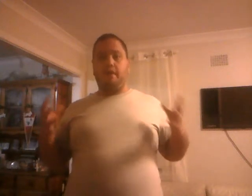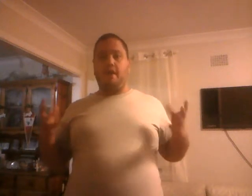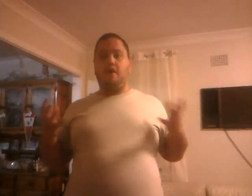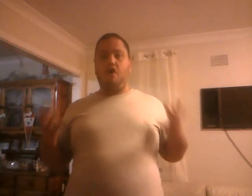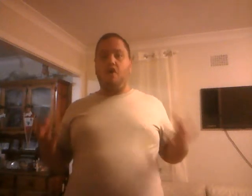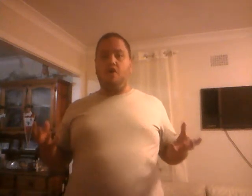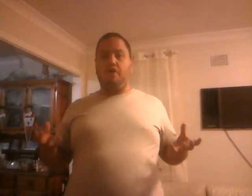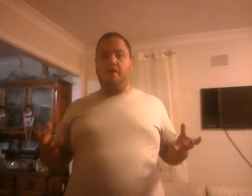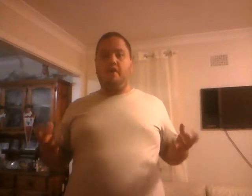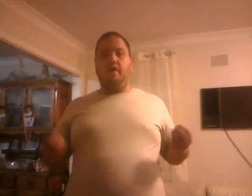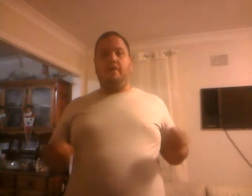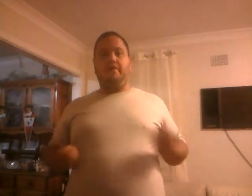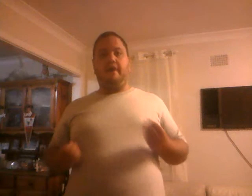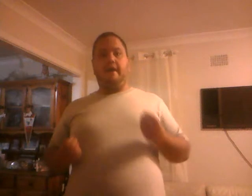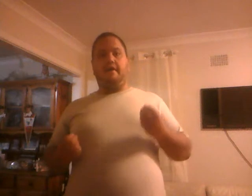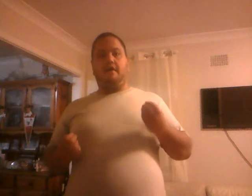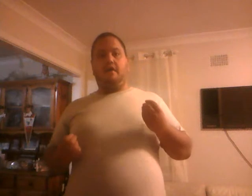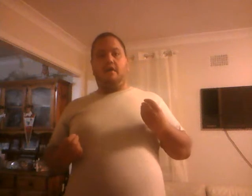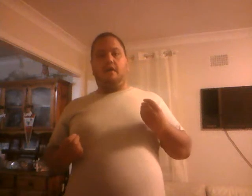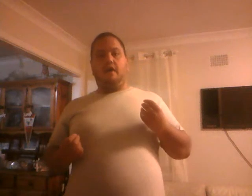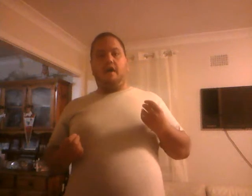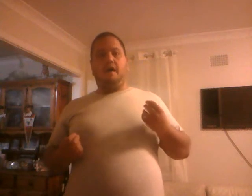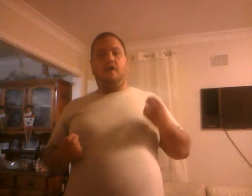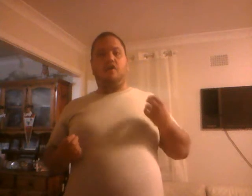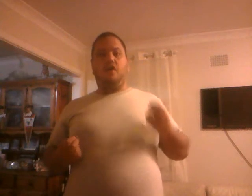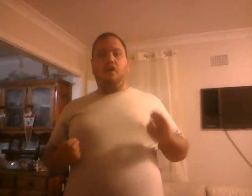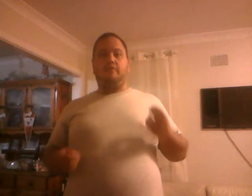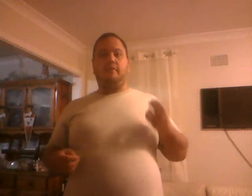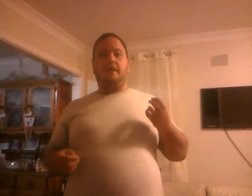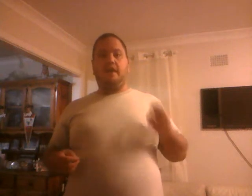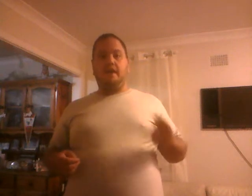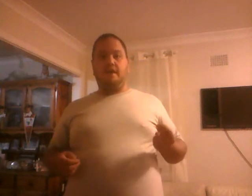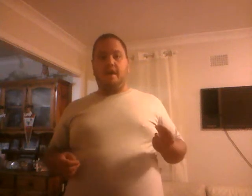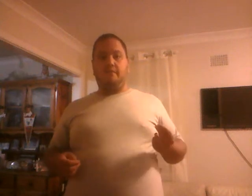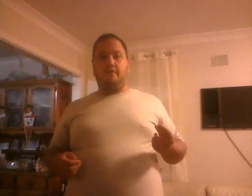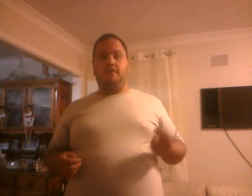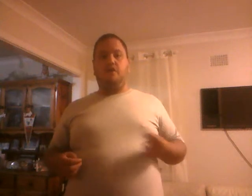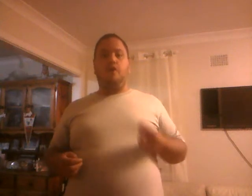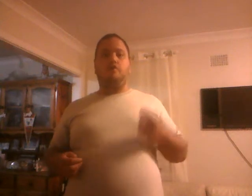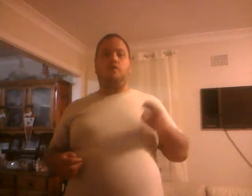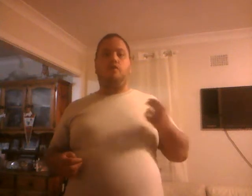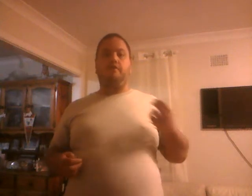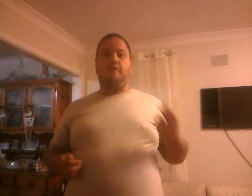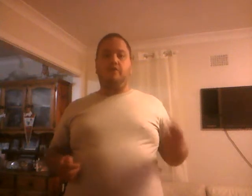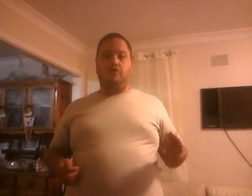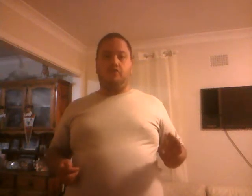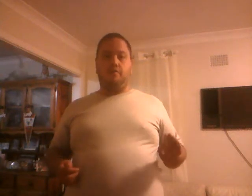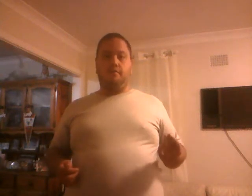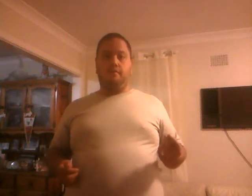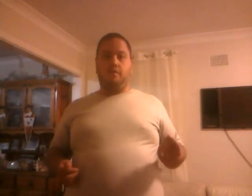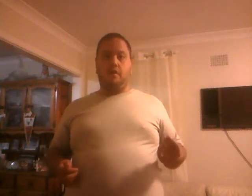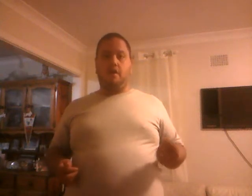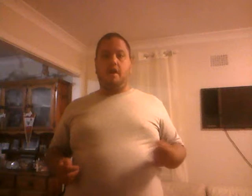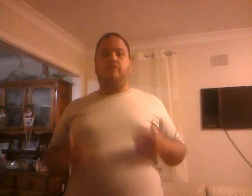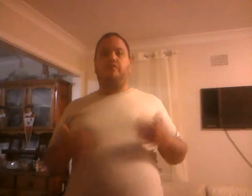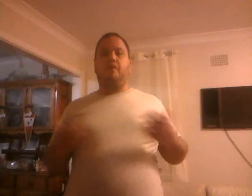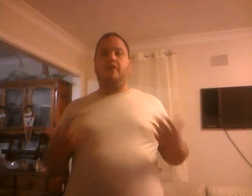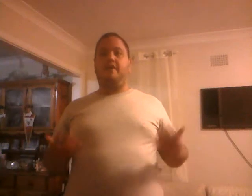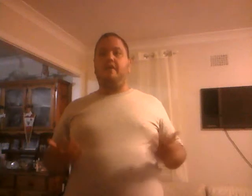Planet Earth, that a girl has been kidnapped for going to a convention. And she's wearing